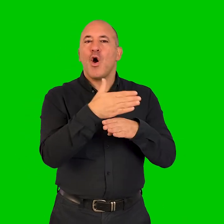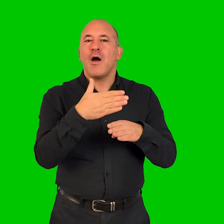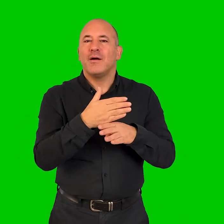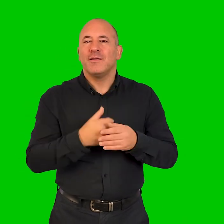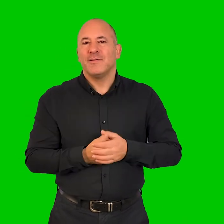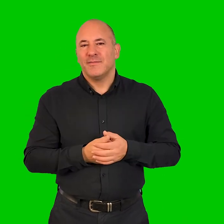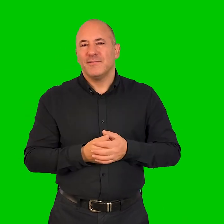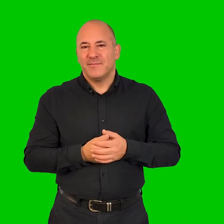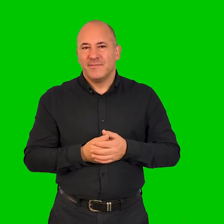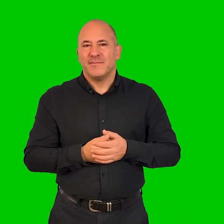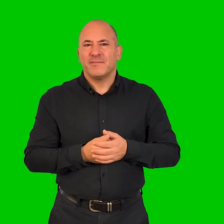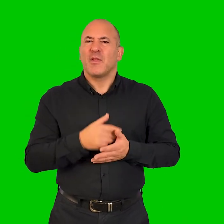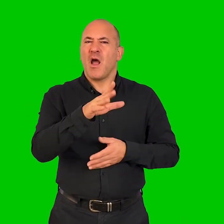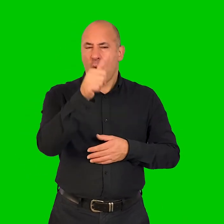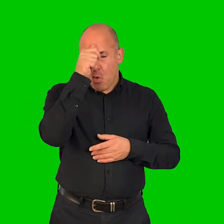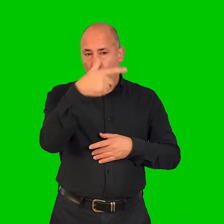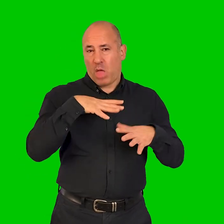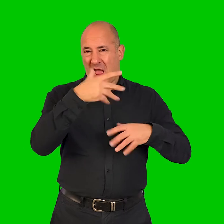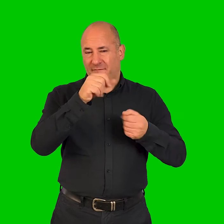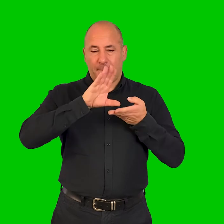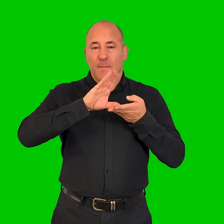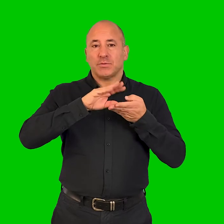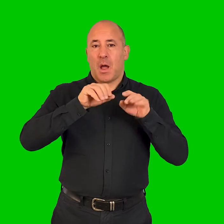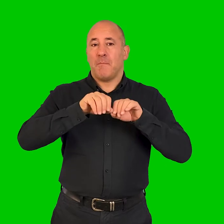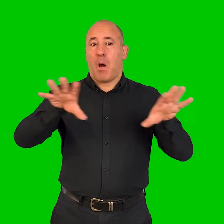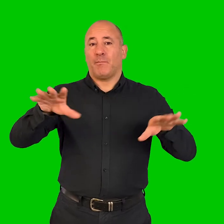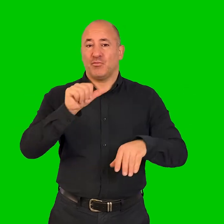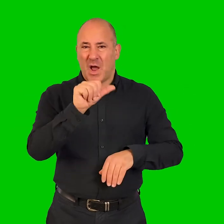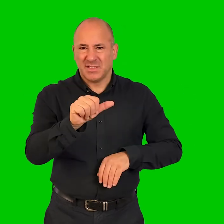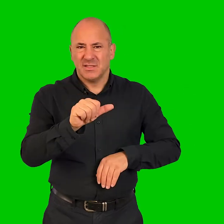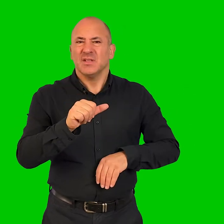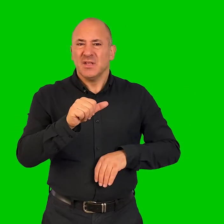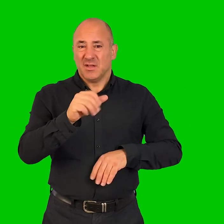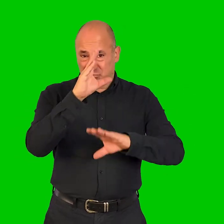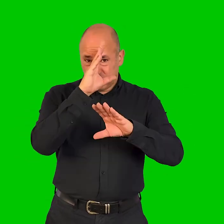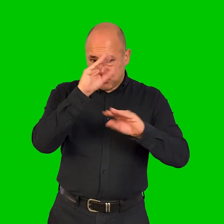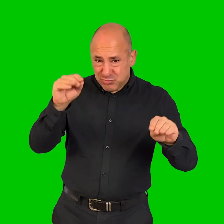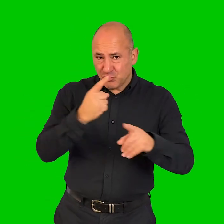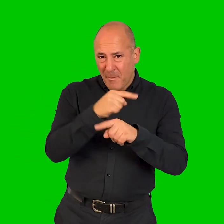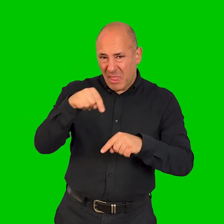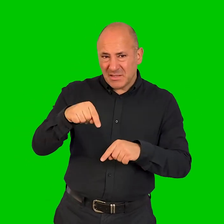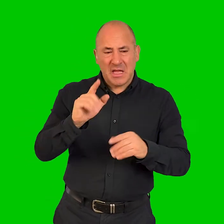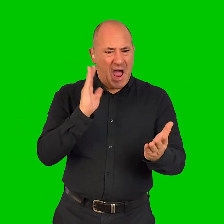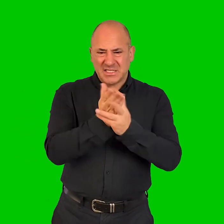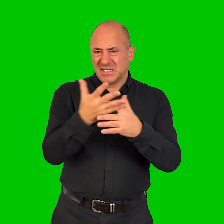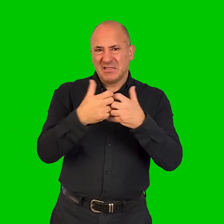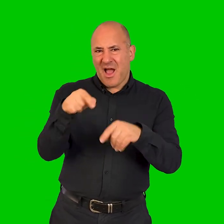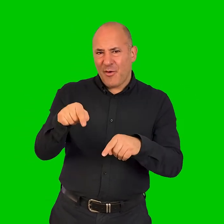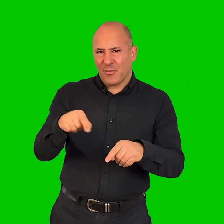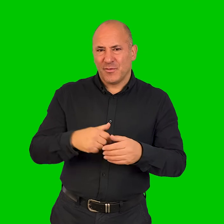other pieces of your way. I know you've got a podcast out at the moment, haven't you? Would you just like to tell people about that and how they can access